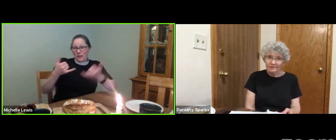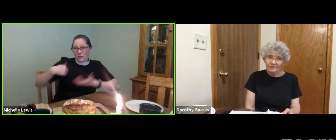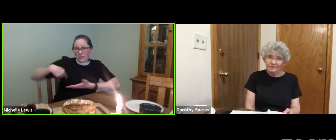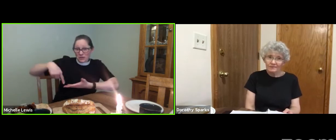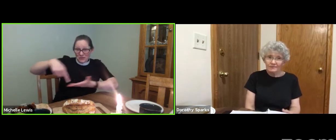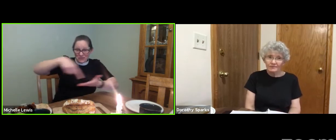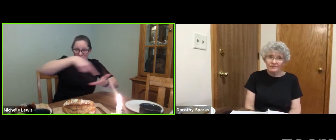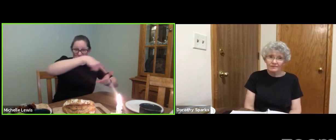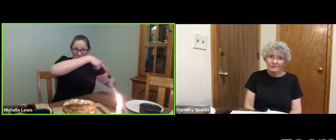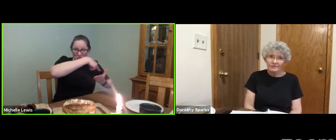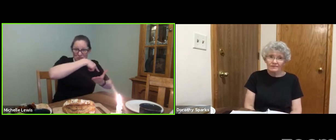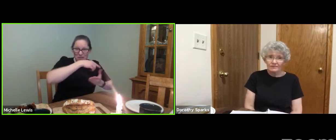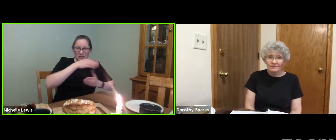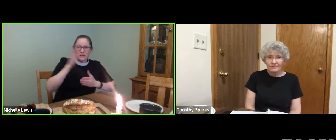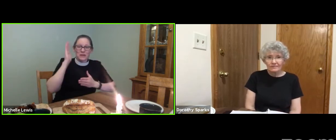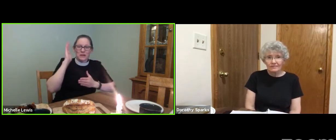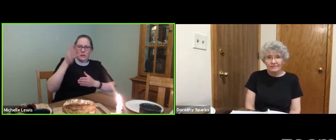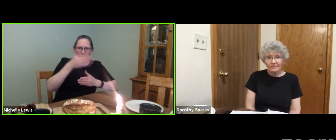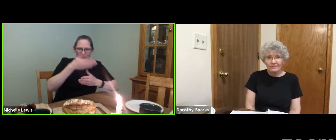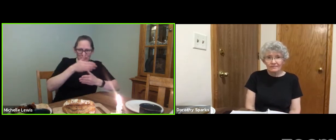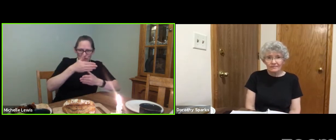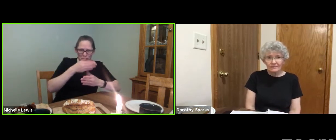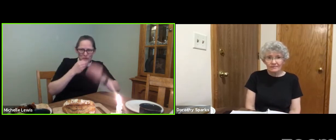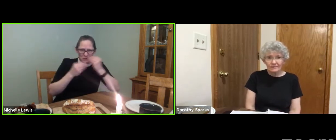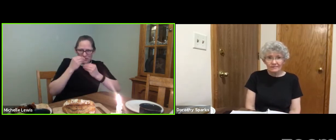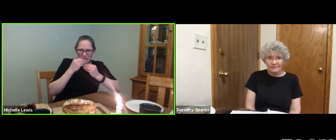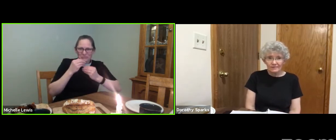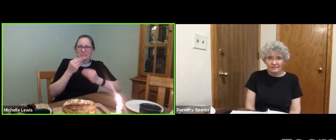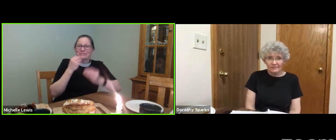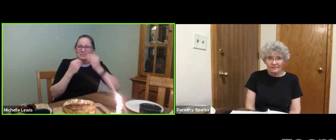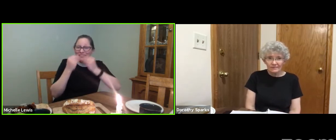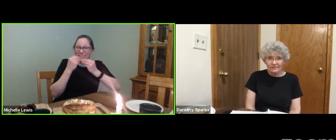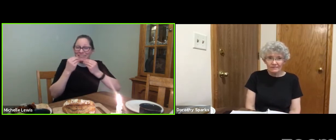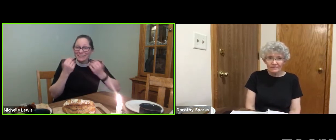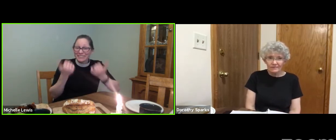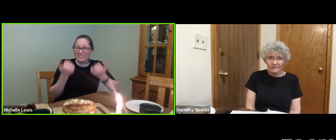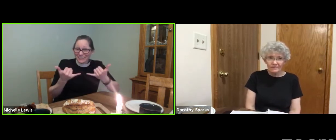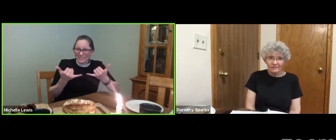And now, as we will share this meal together,